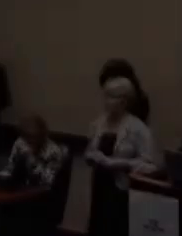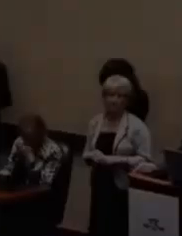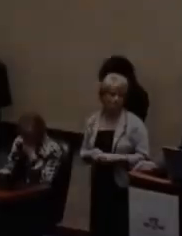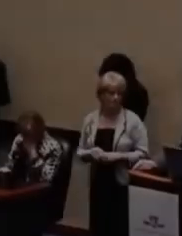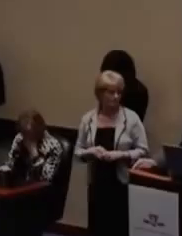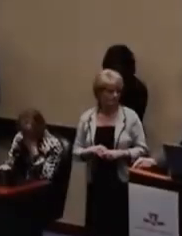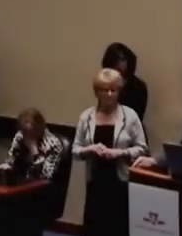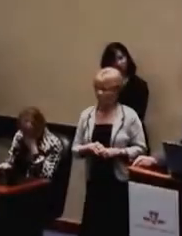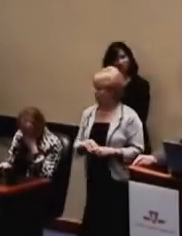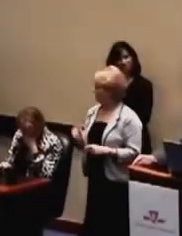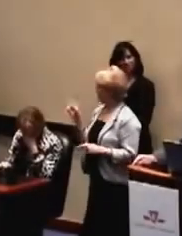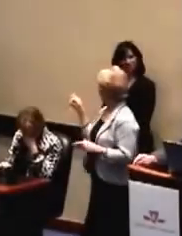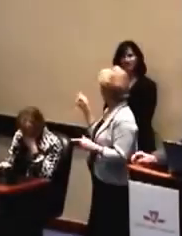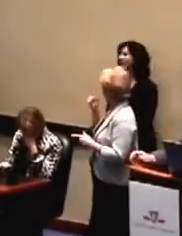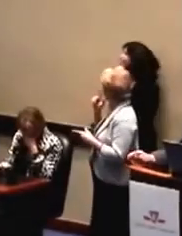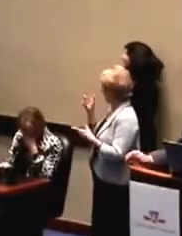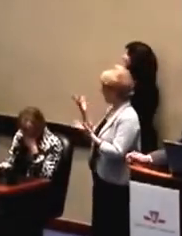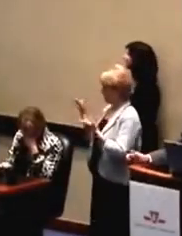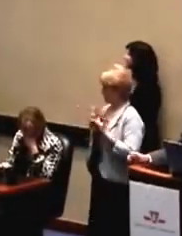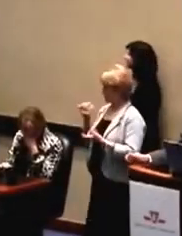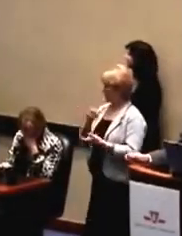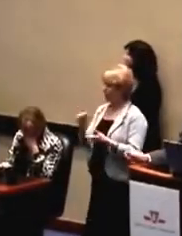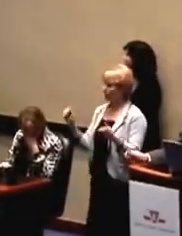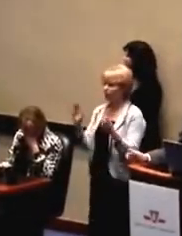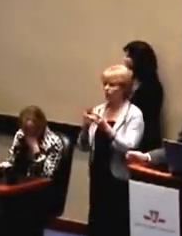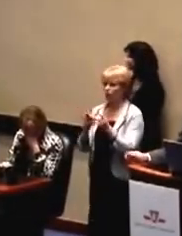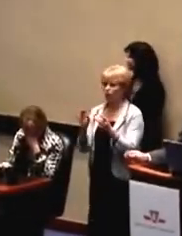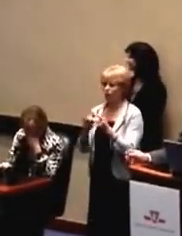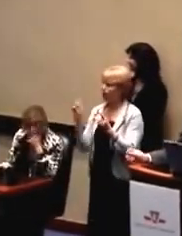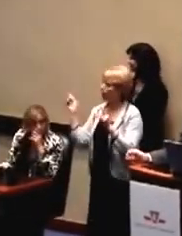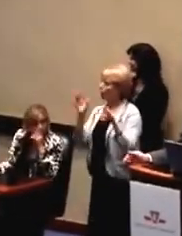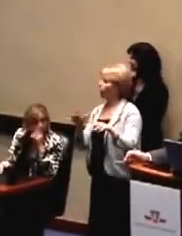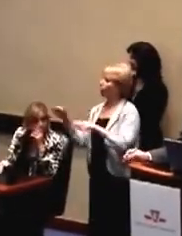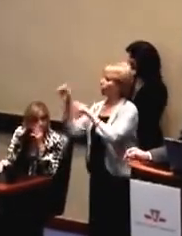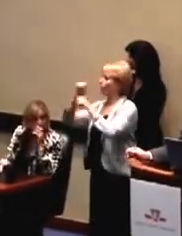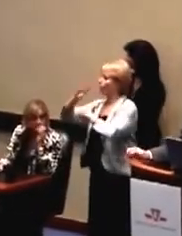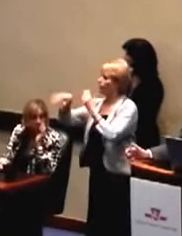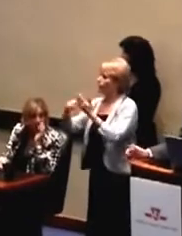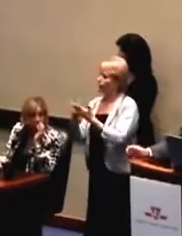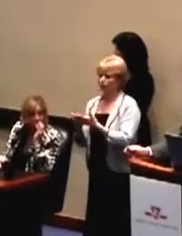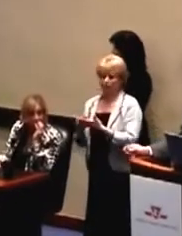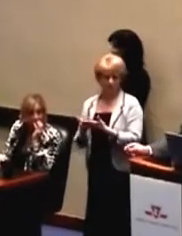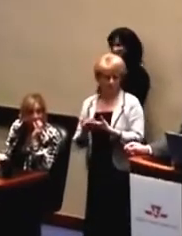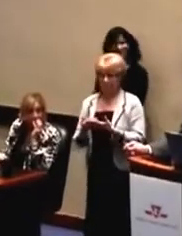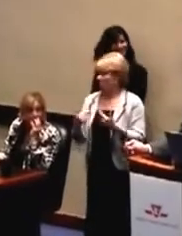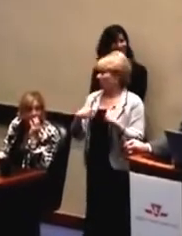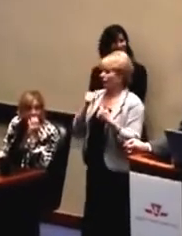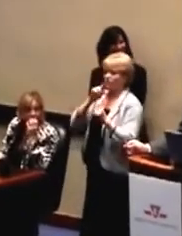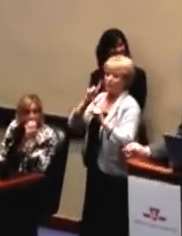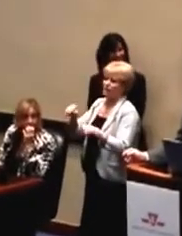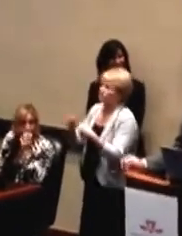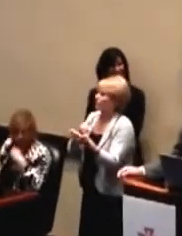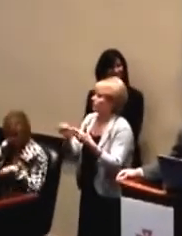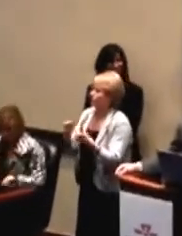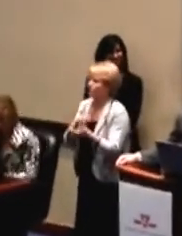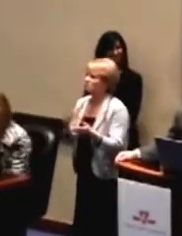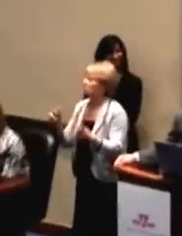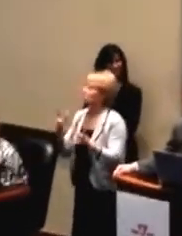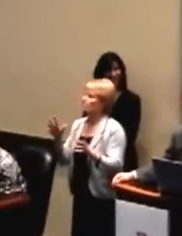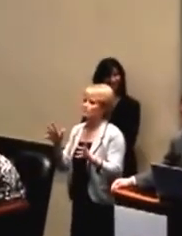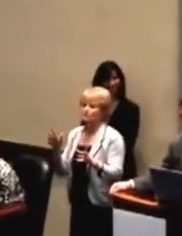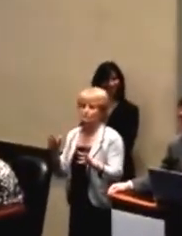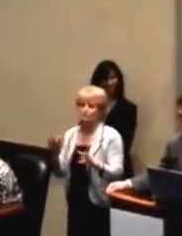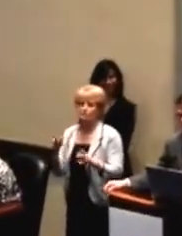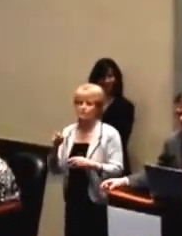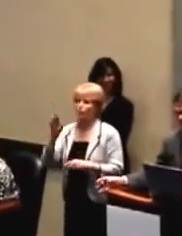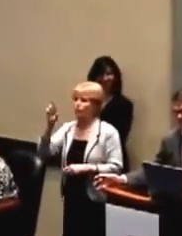You haven't left me anything left to comment on there, which is great in a lot of ways because I'm not sure I had the answers anyway. I guess I just wanted to thank, I'm not sure